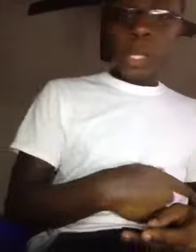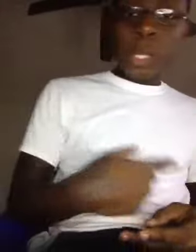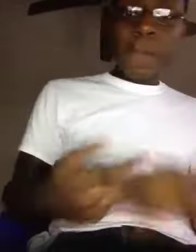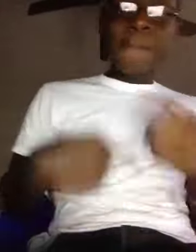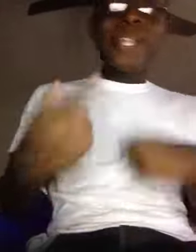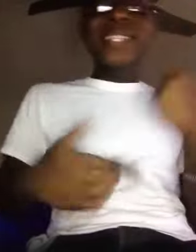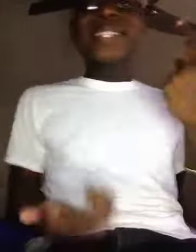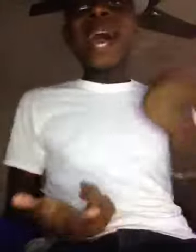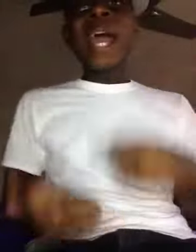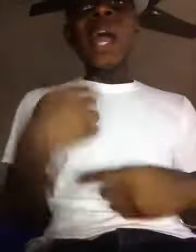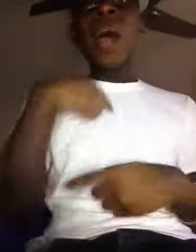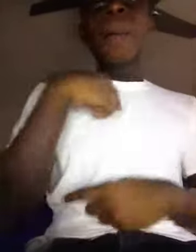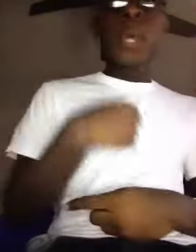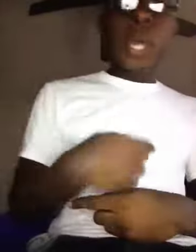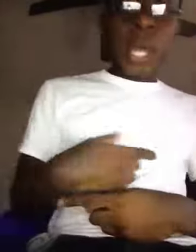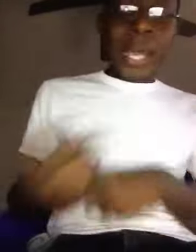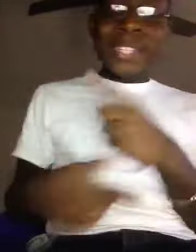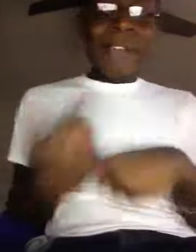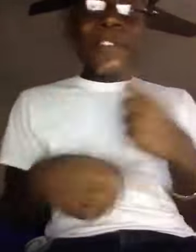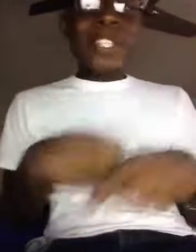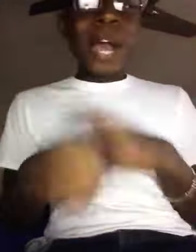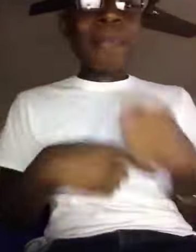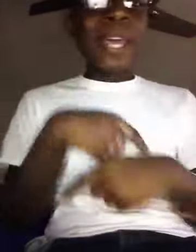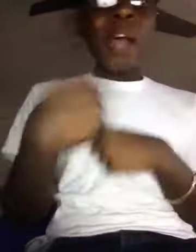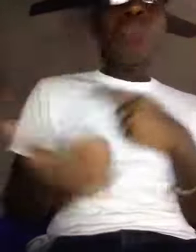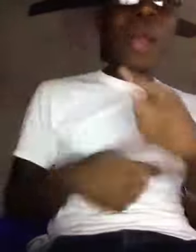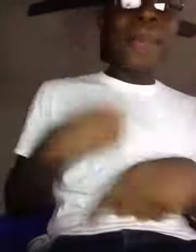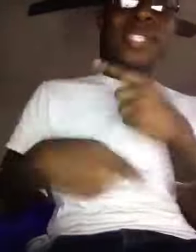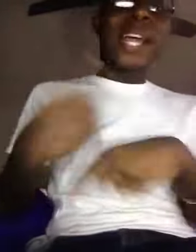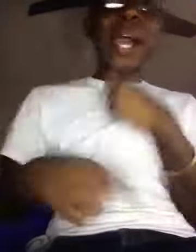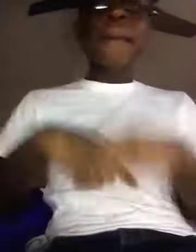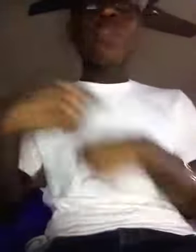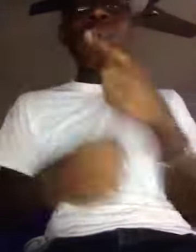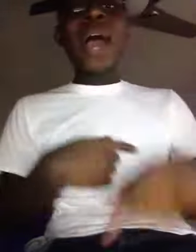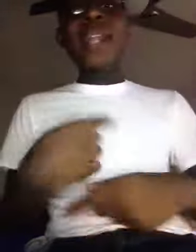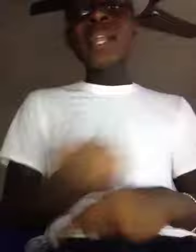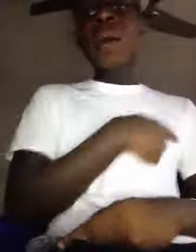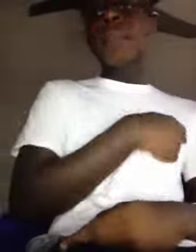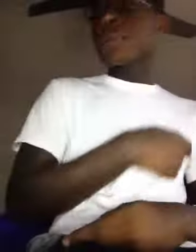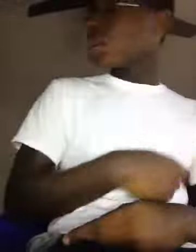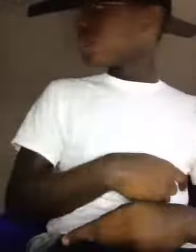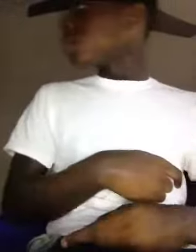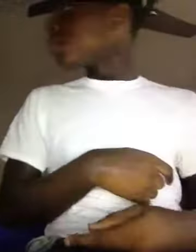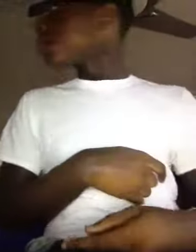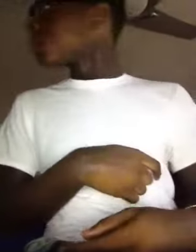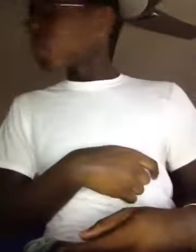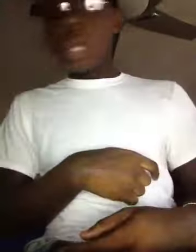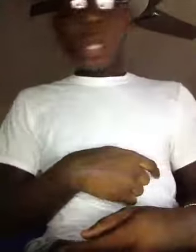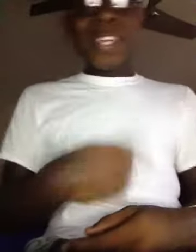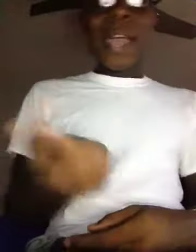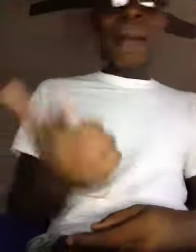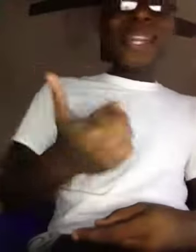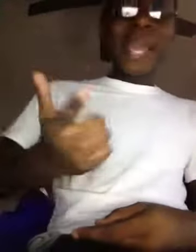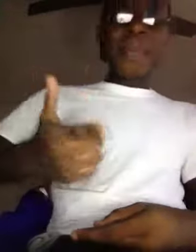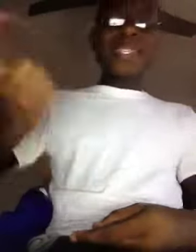feeling tied up, cause every time that I rap, it's like, I'ma ride it up, yeah, my name is